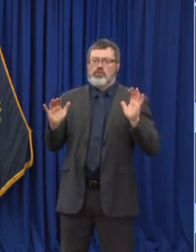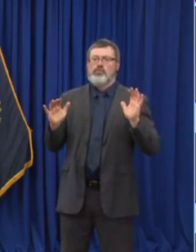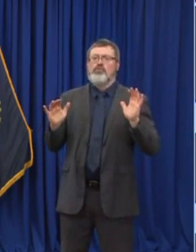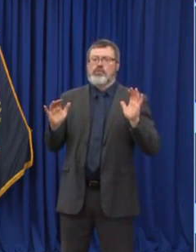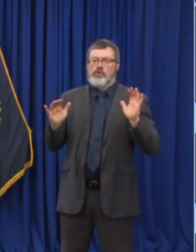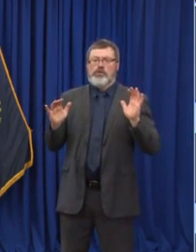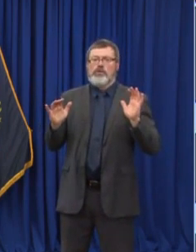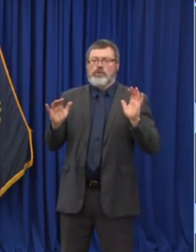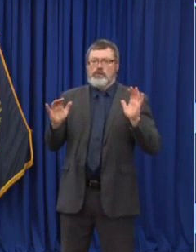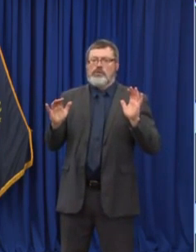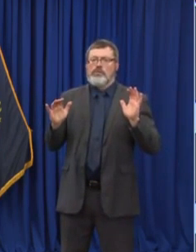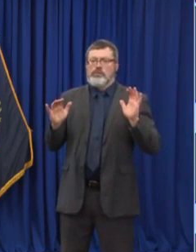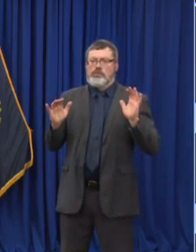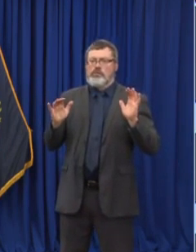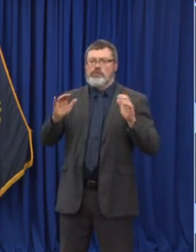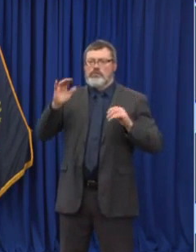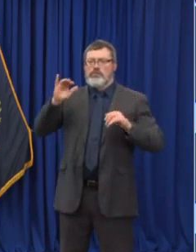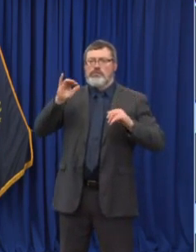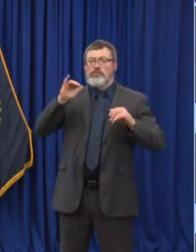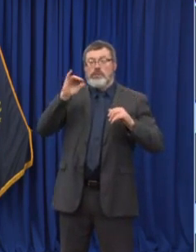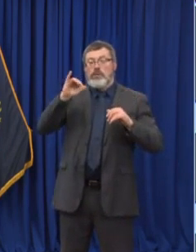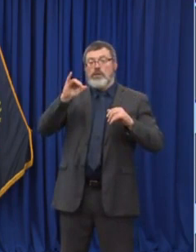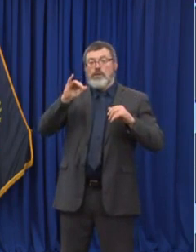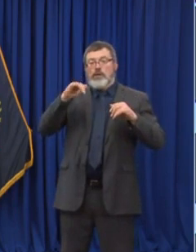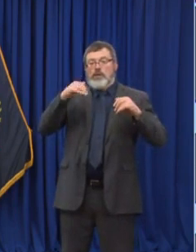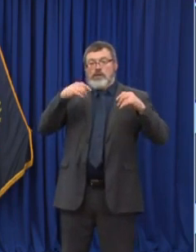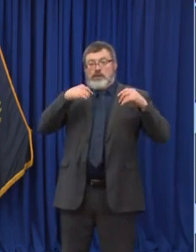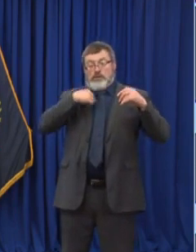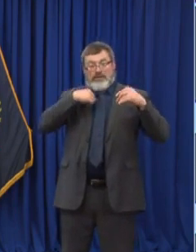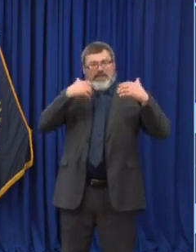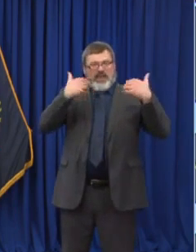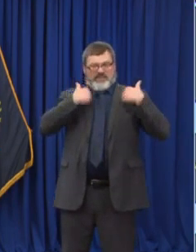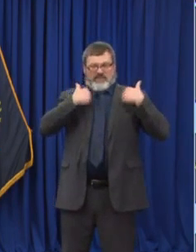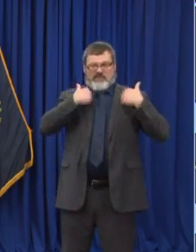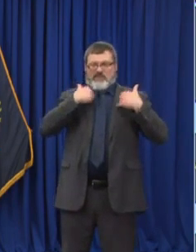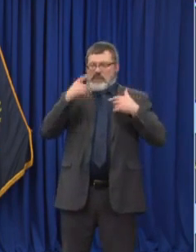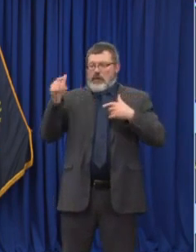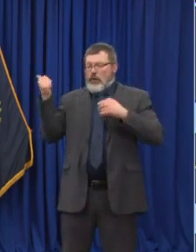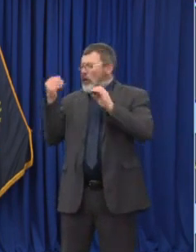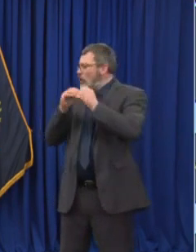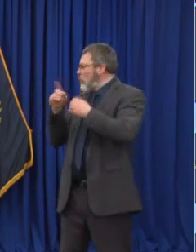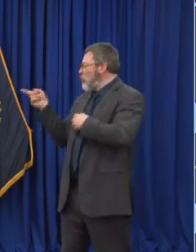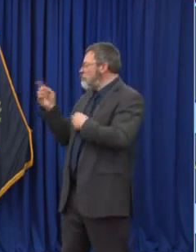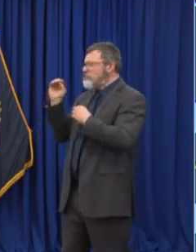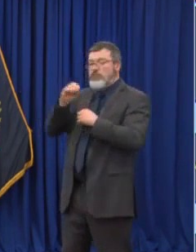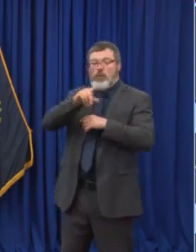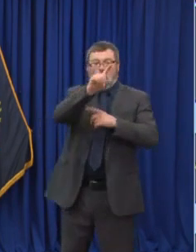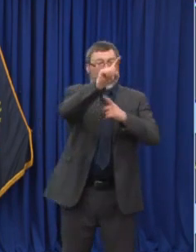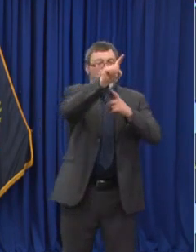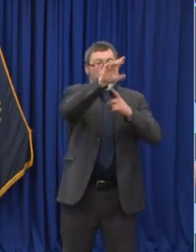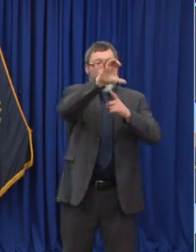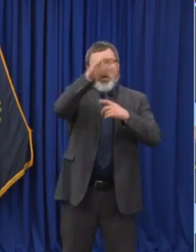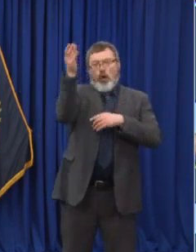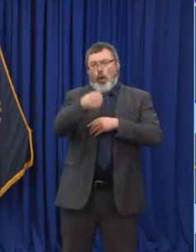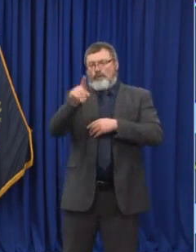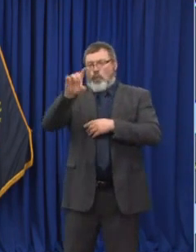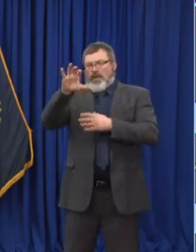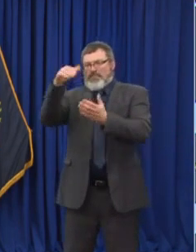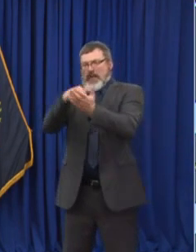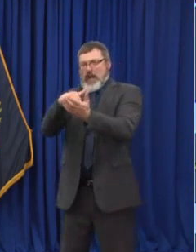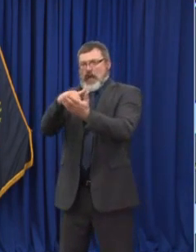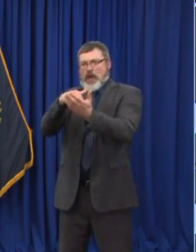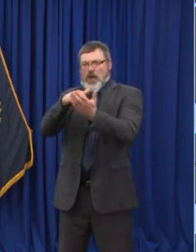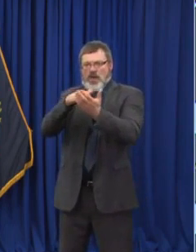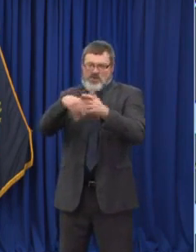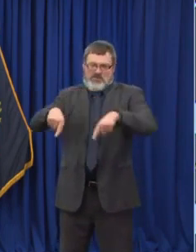100 cases, more than 100 cases per 100,000. It's a kind of a normal, a normalization of that data point. 10 out